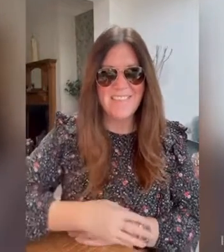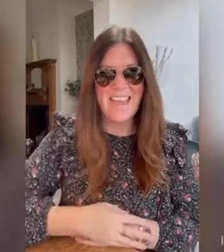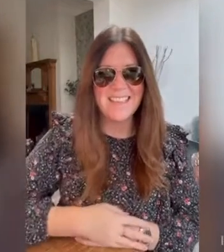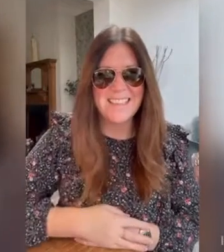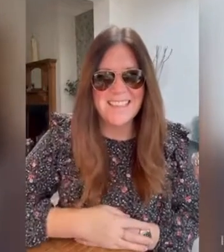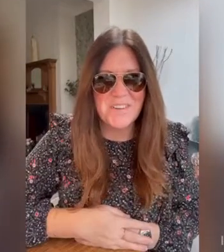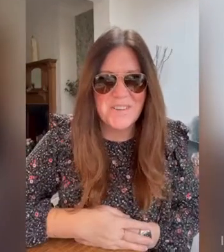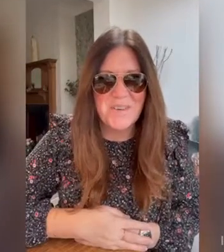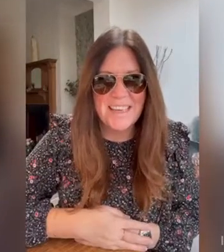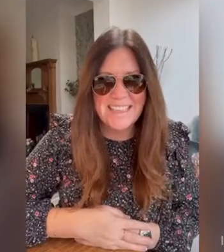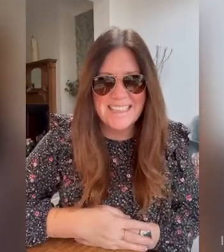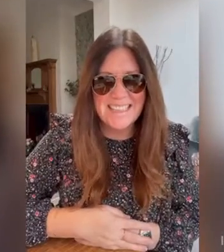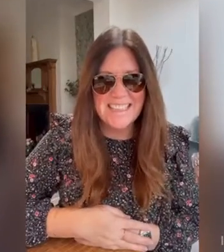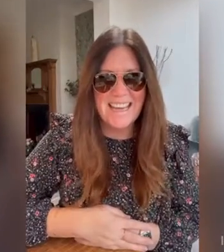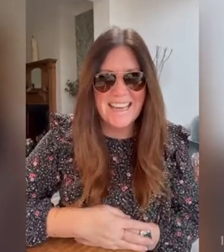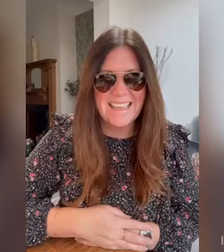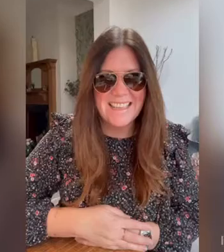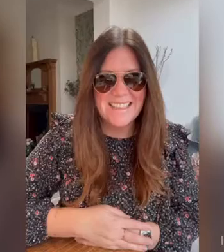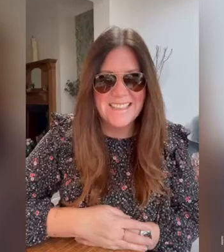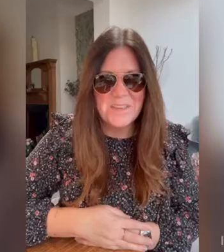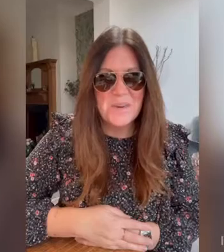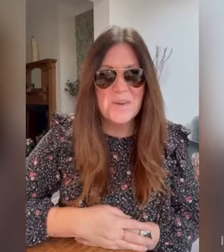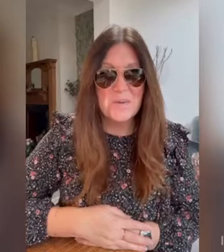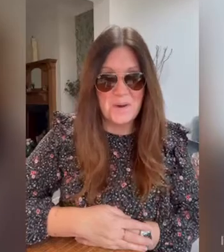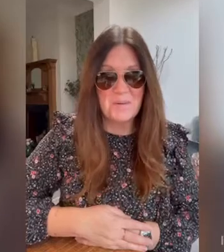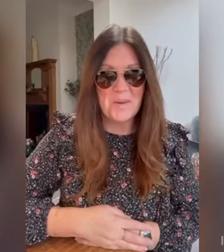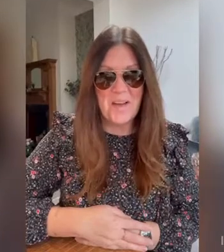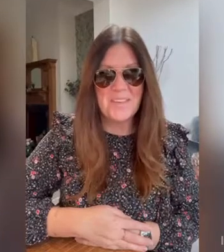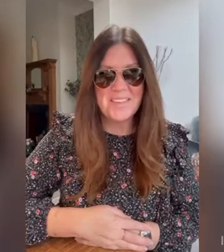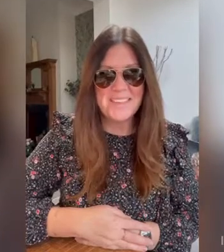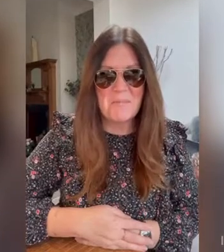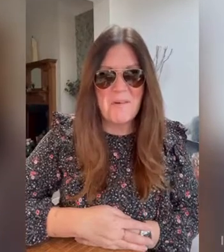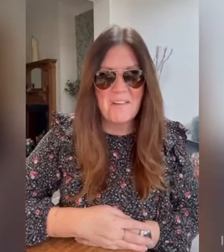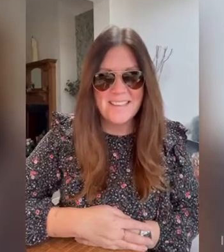guessed the song that we're going to see today is we're all going on a summer holiday?